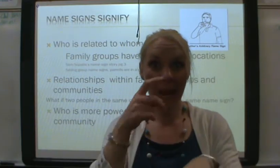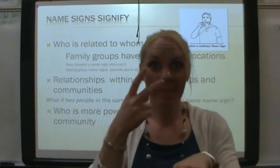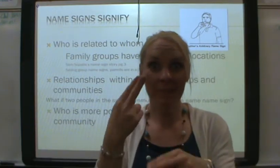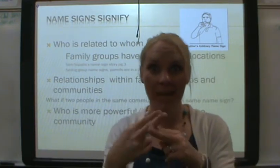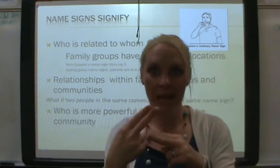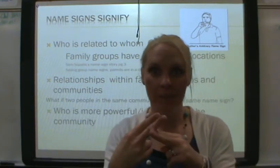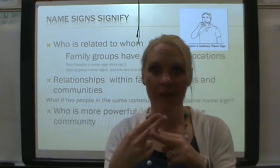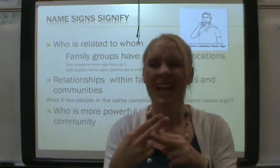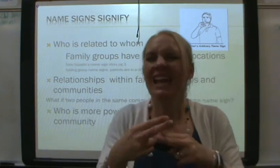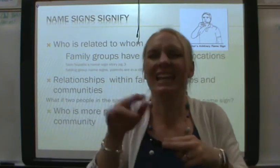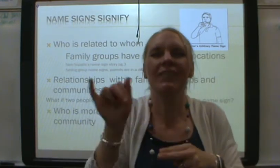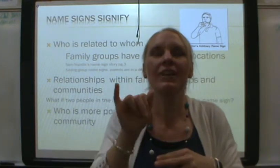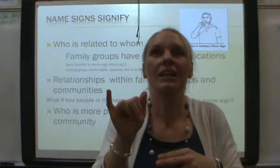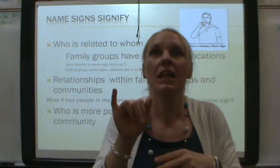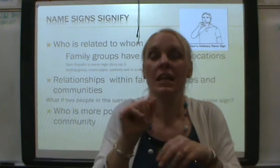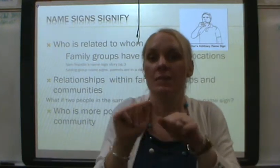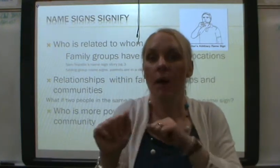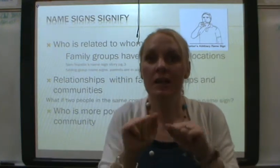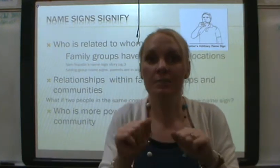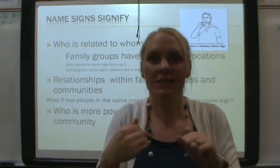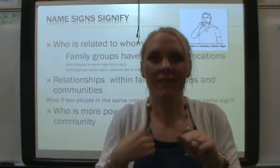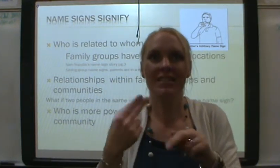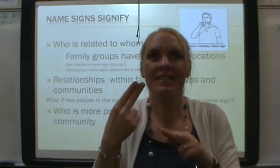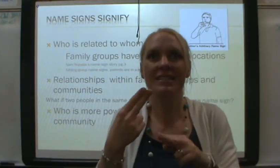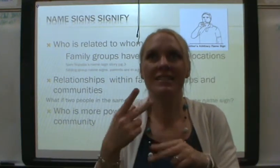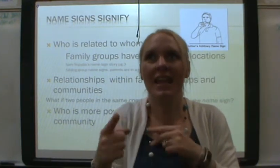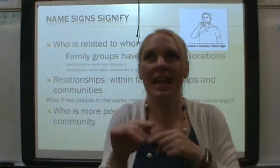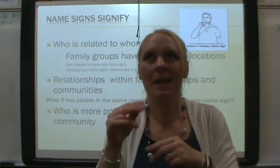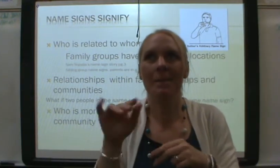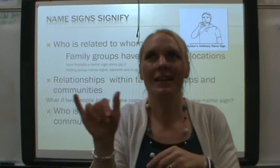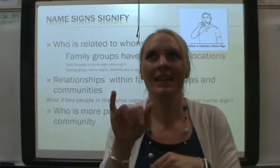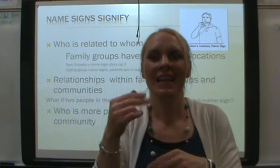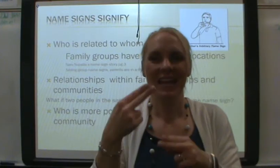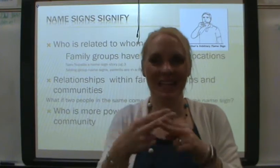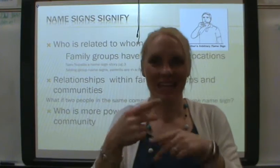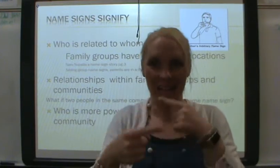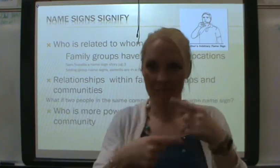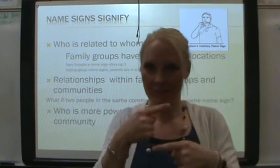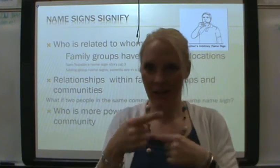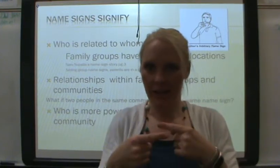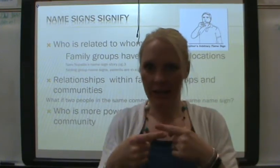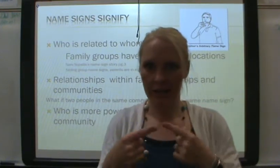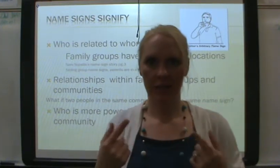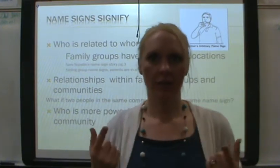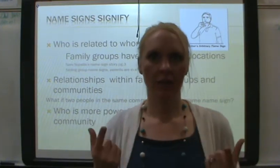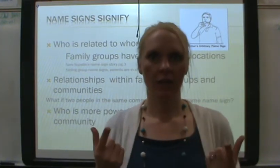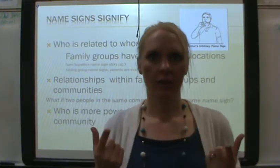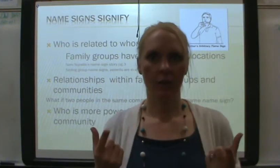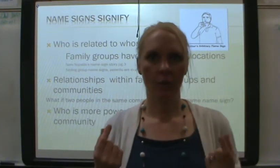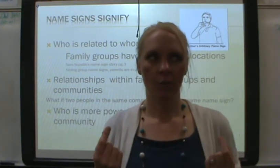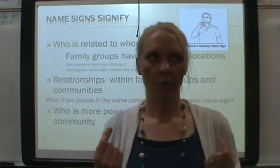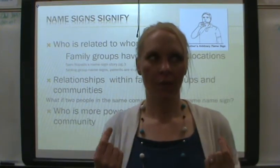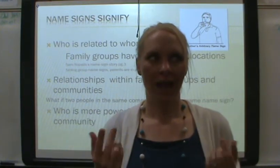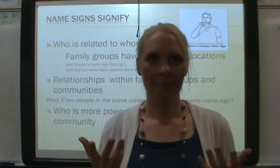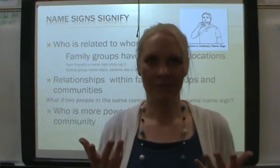name, even, it's possible to have the same name sign. What happens?